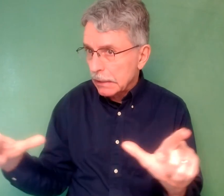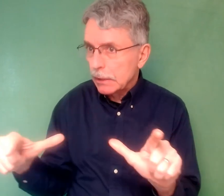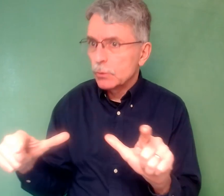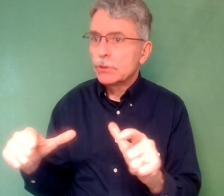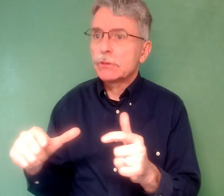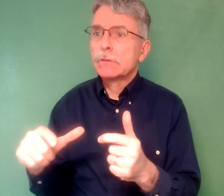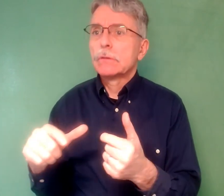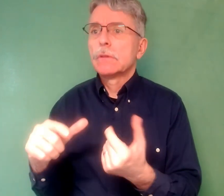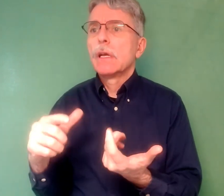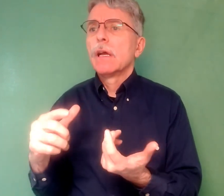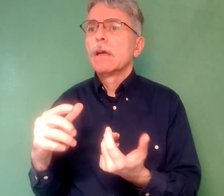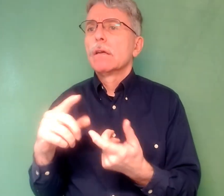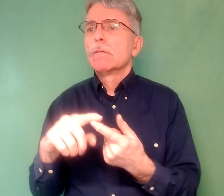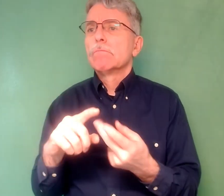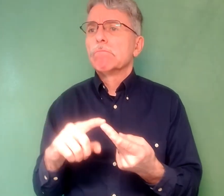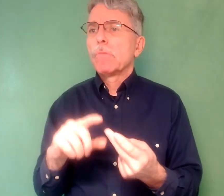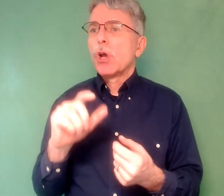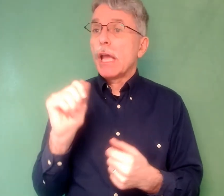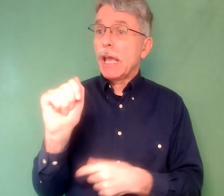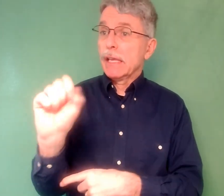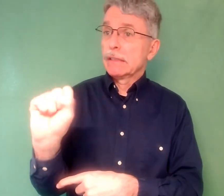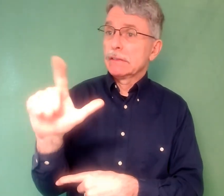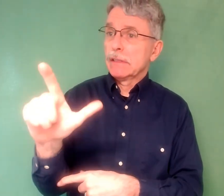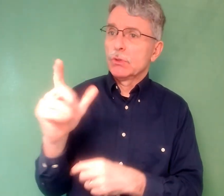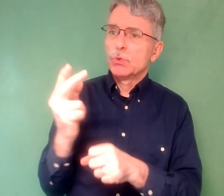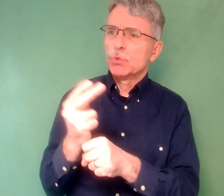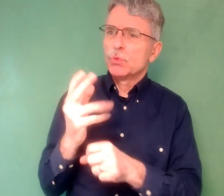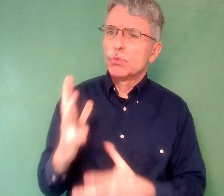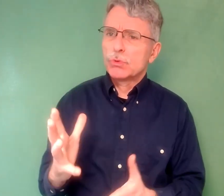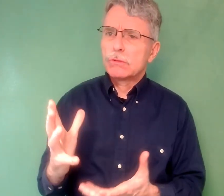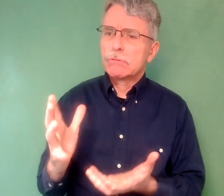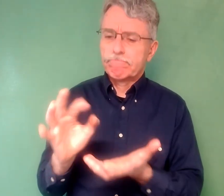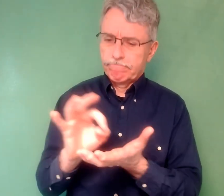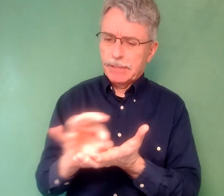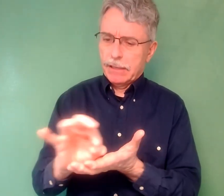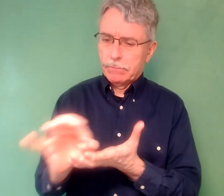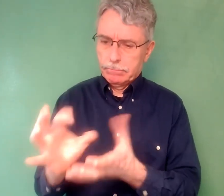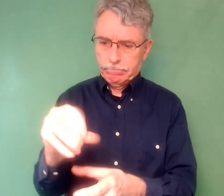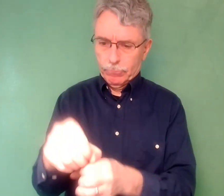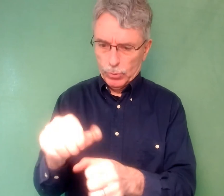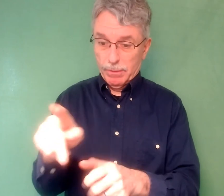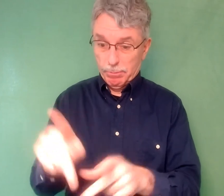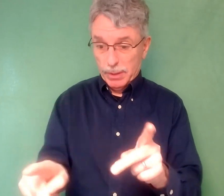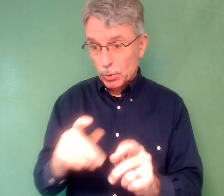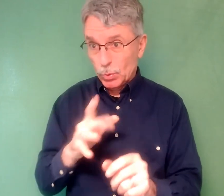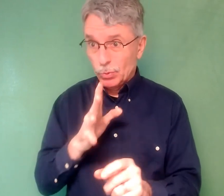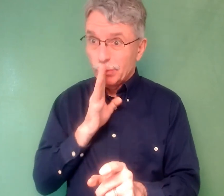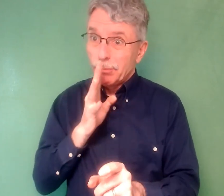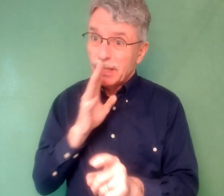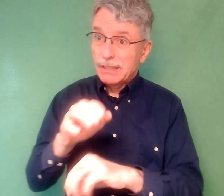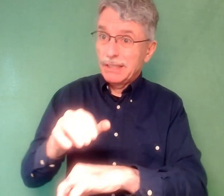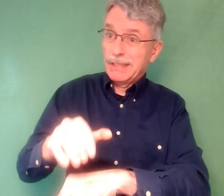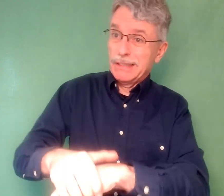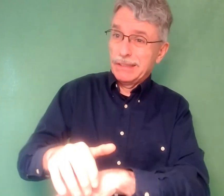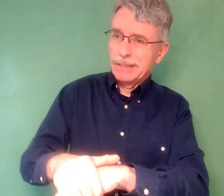those who need sign language interpreters, certified deaf interpreters, real-time captioning, and assistive listening devices.